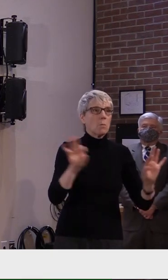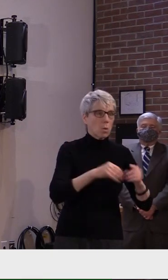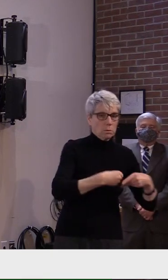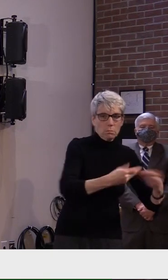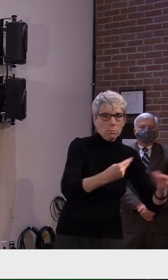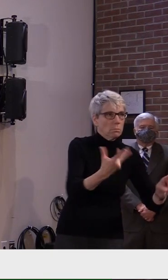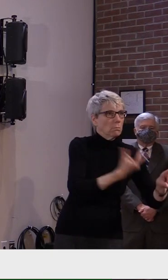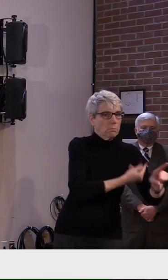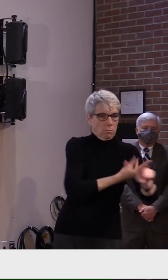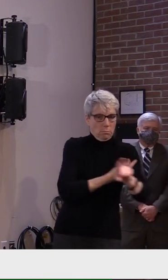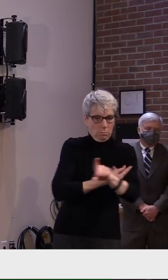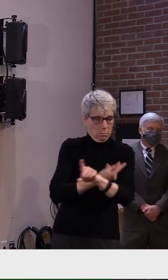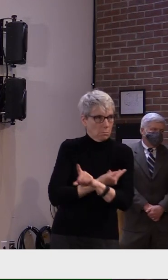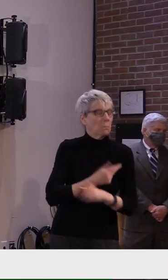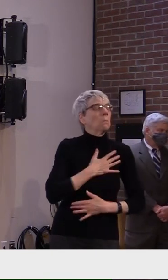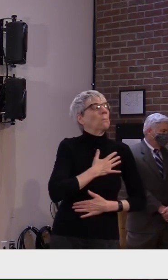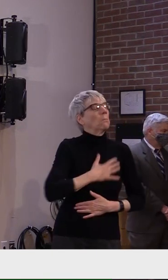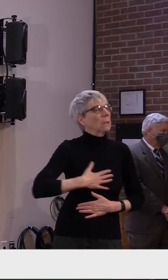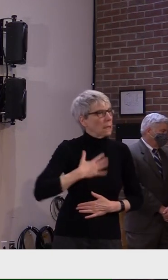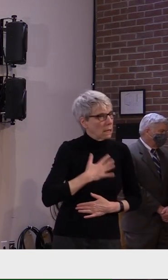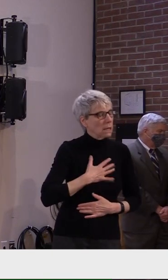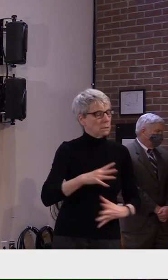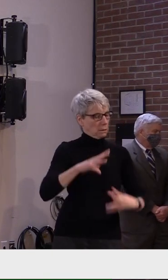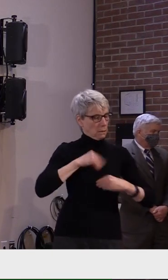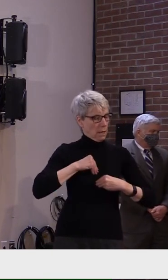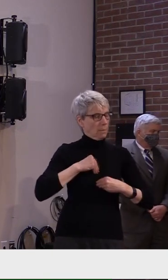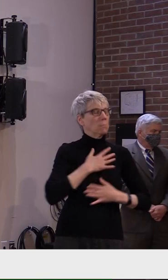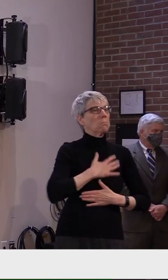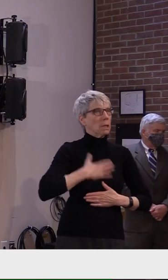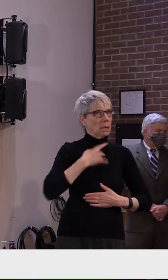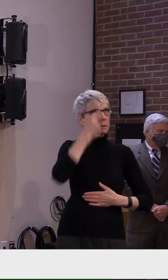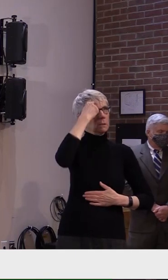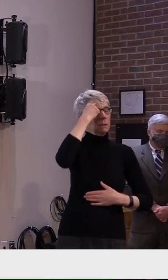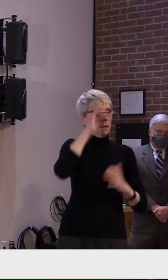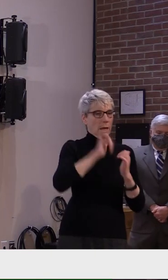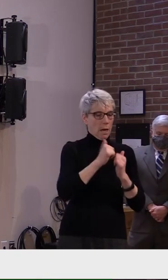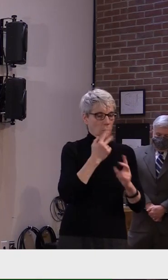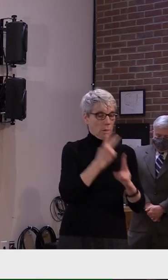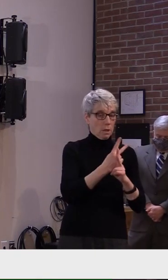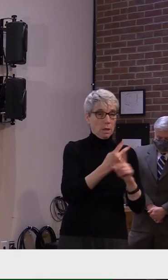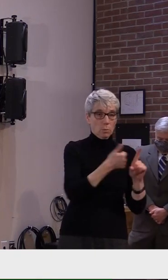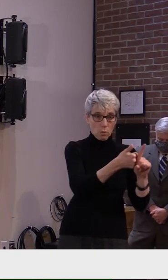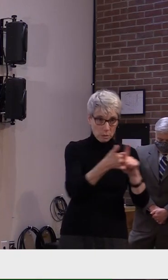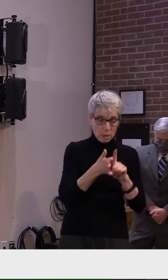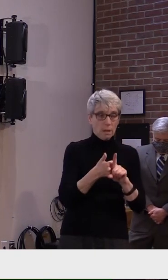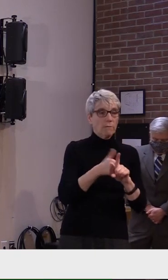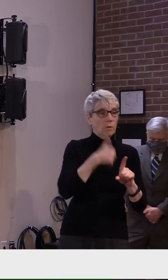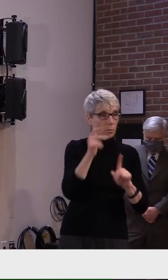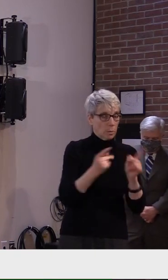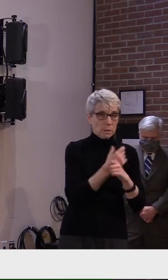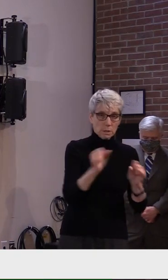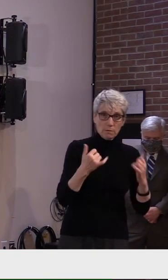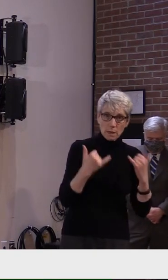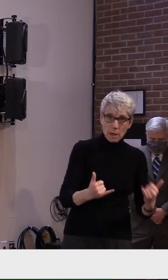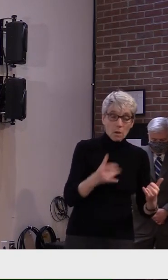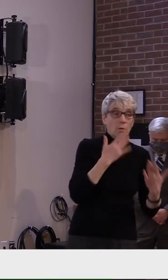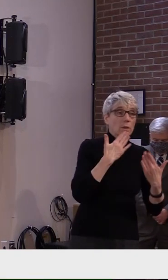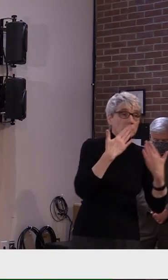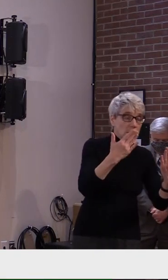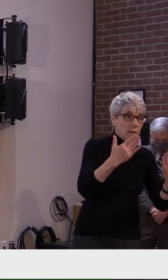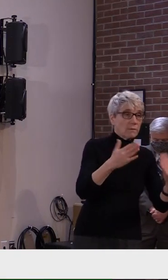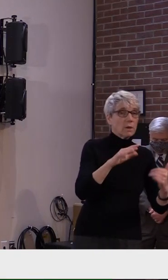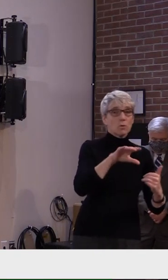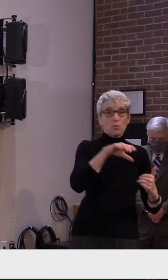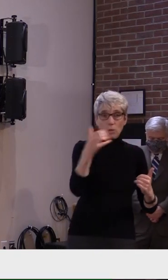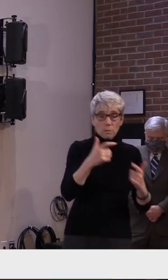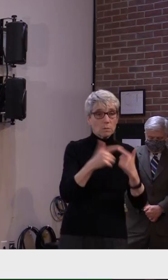Please make these sacrifices now, keeping Thanksgiving and any other social gatherings within